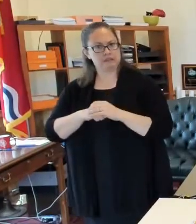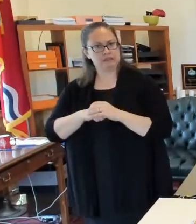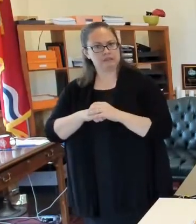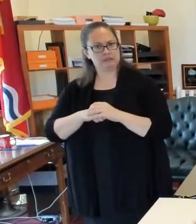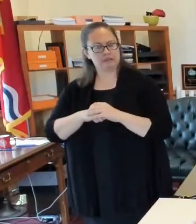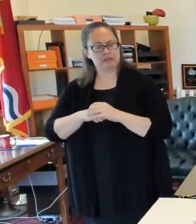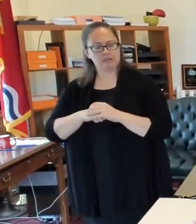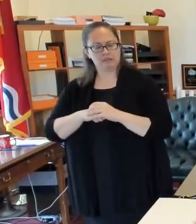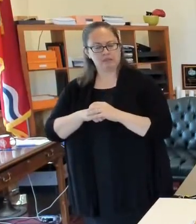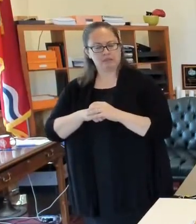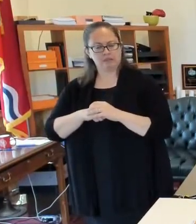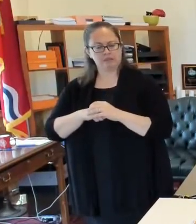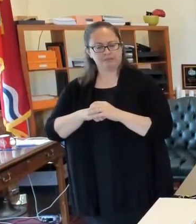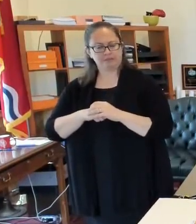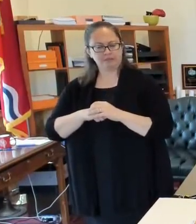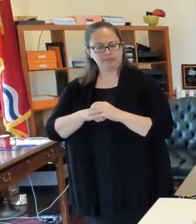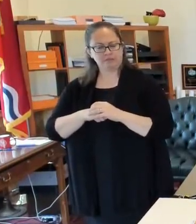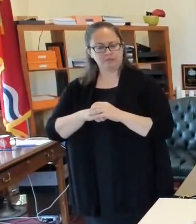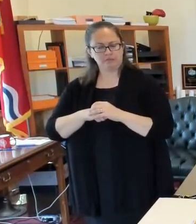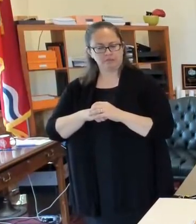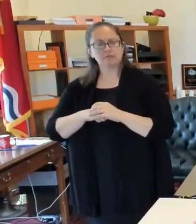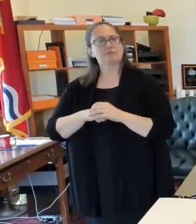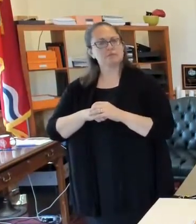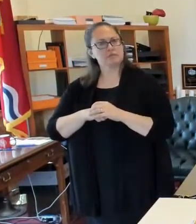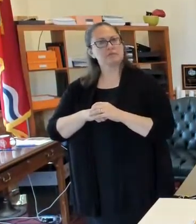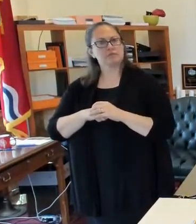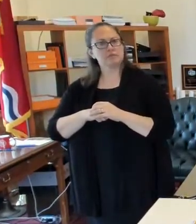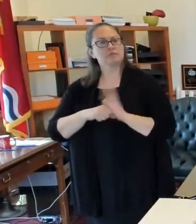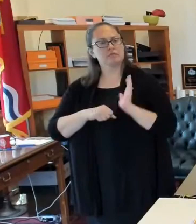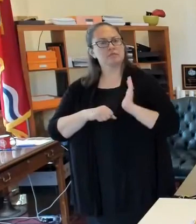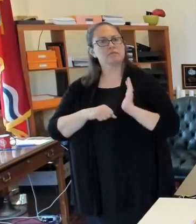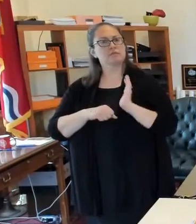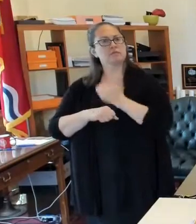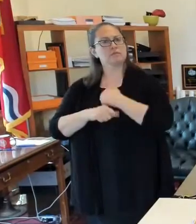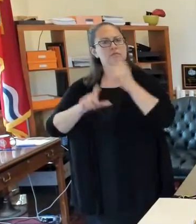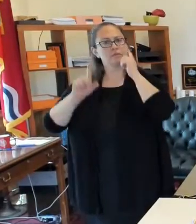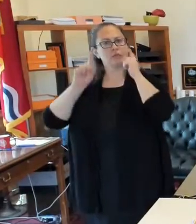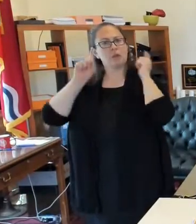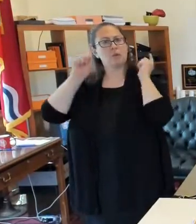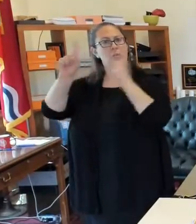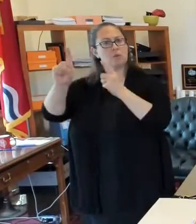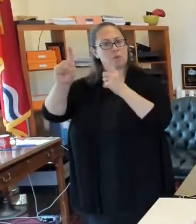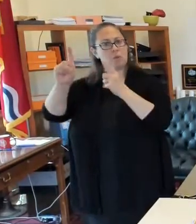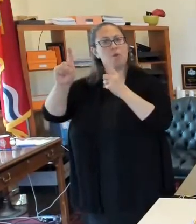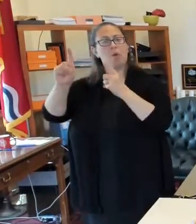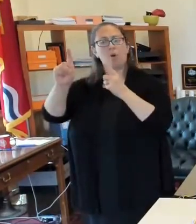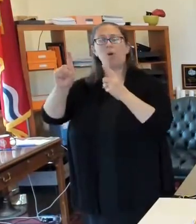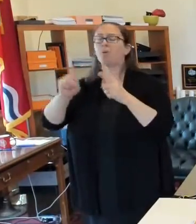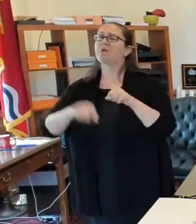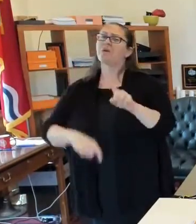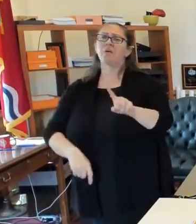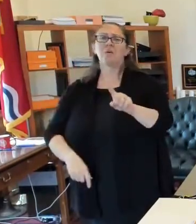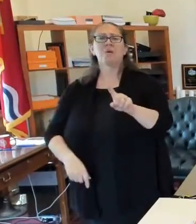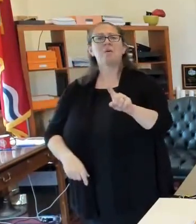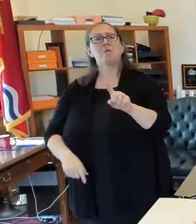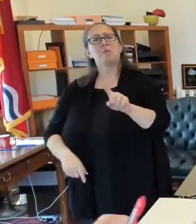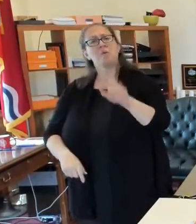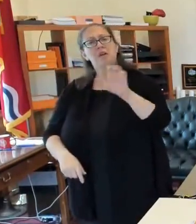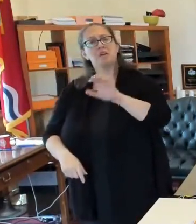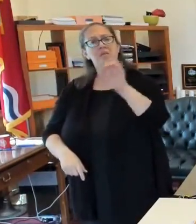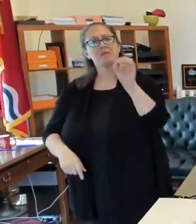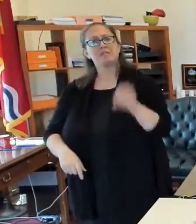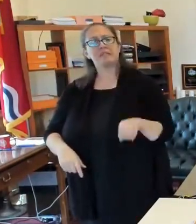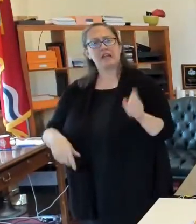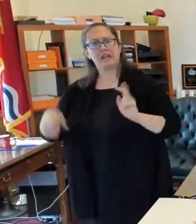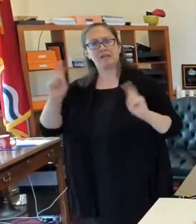You know that it's our goal to continue to get 100 percent compliance with masks, 100 percent compliance with